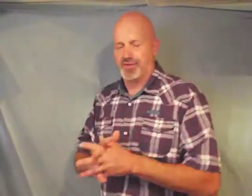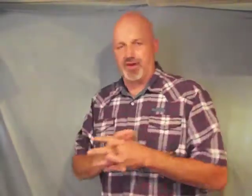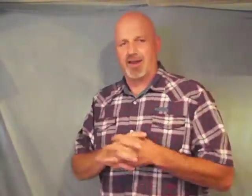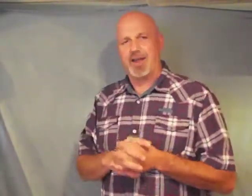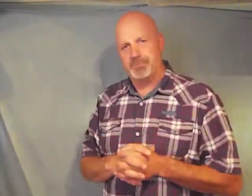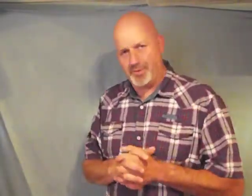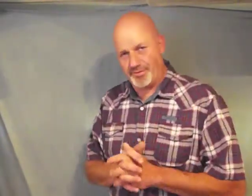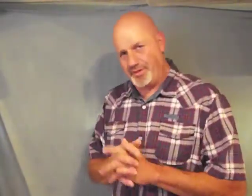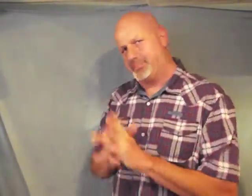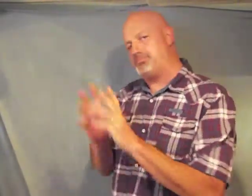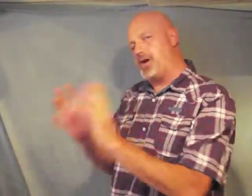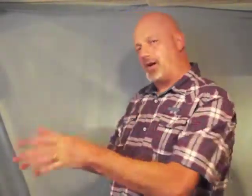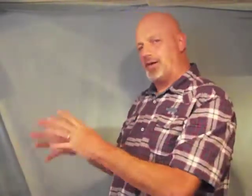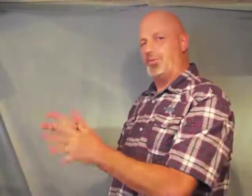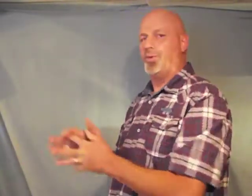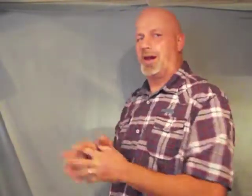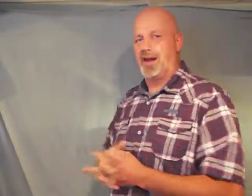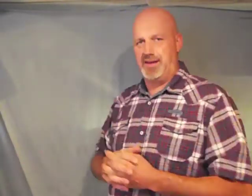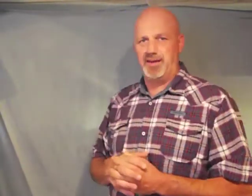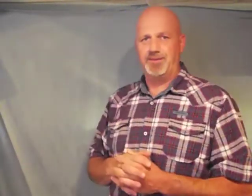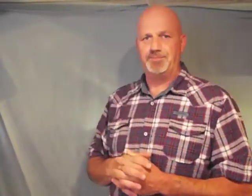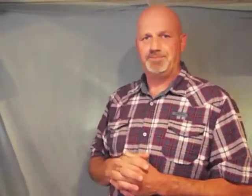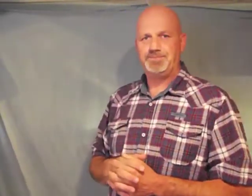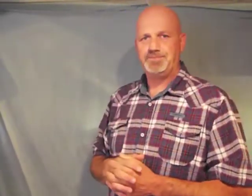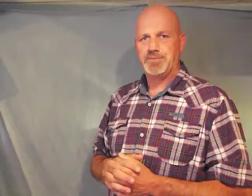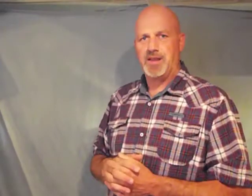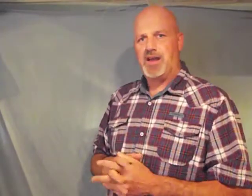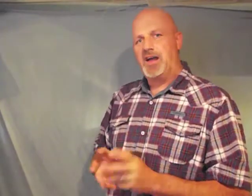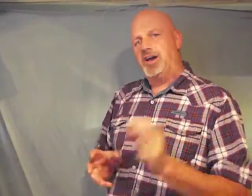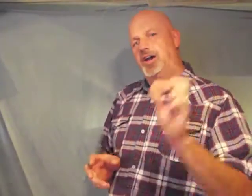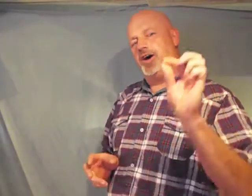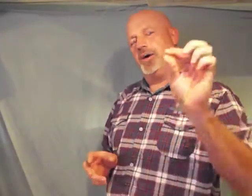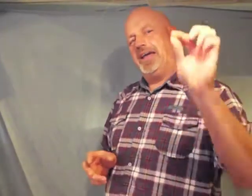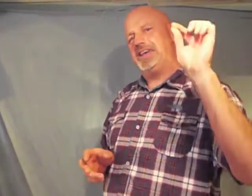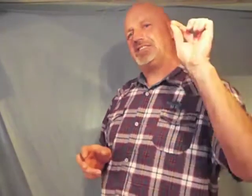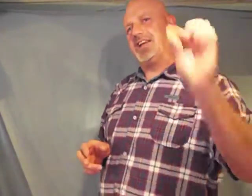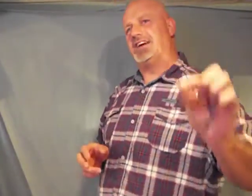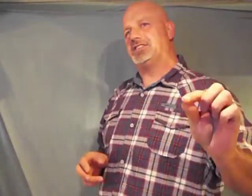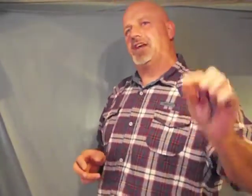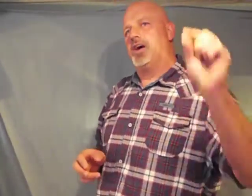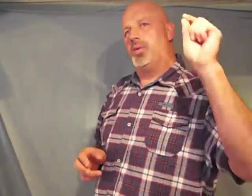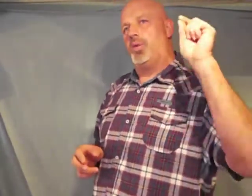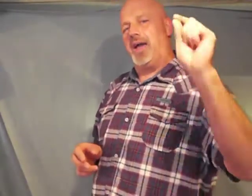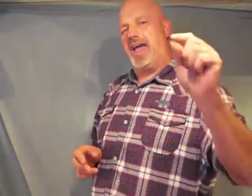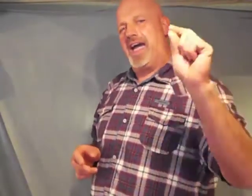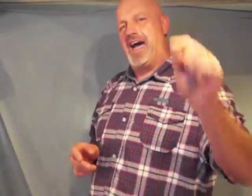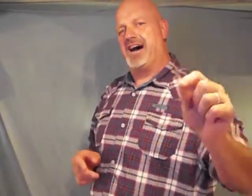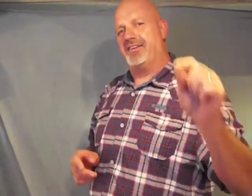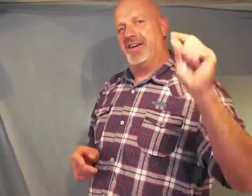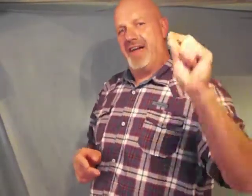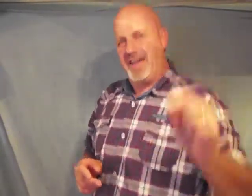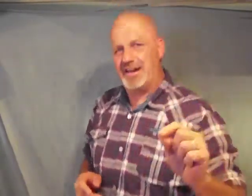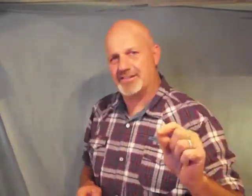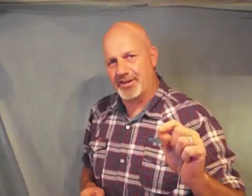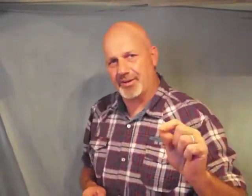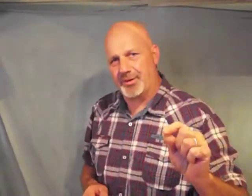are only capable of doing part of what I did no he says we have his authority